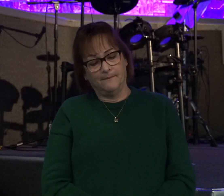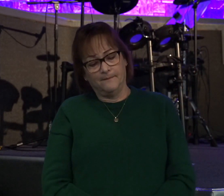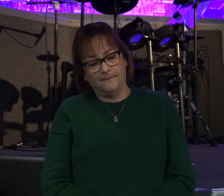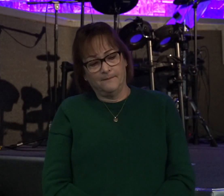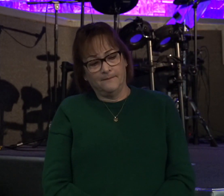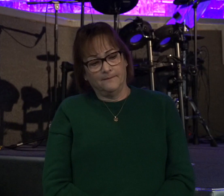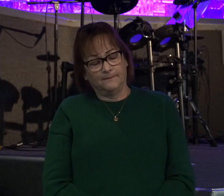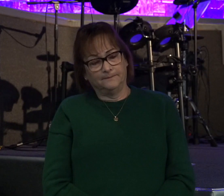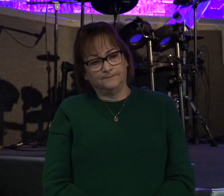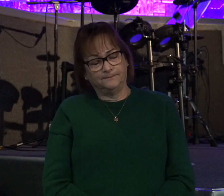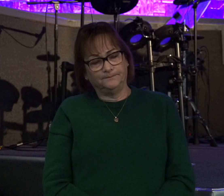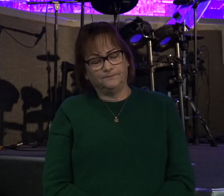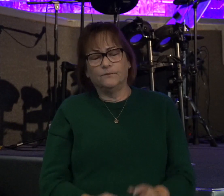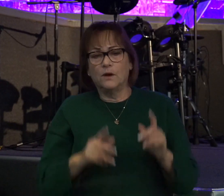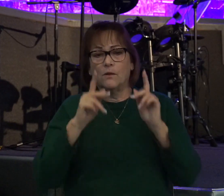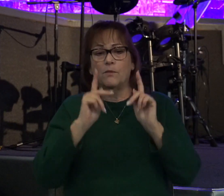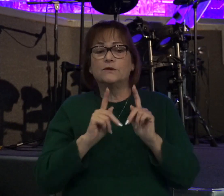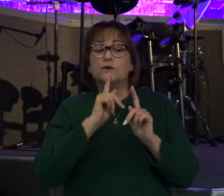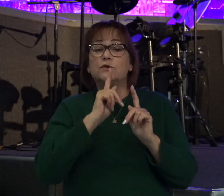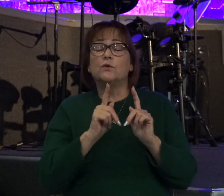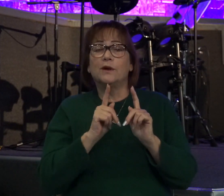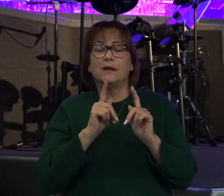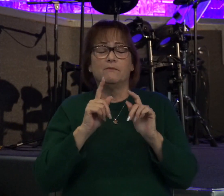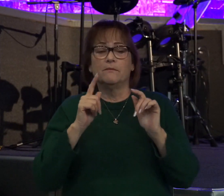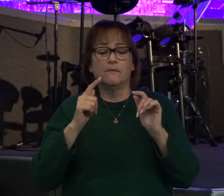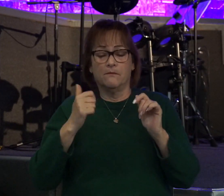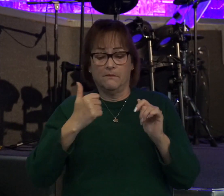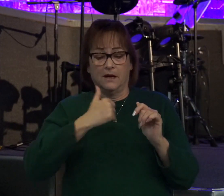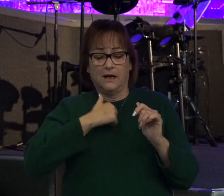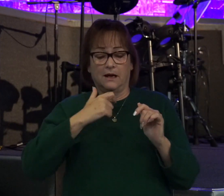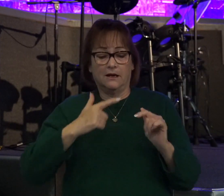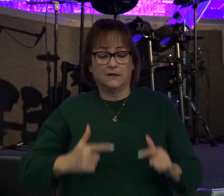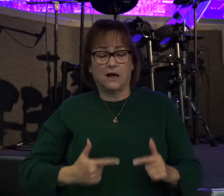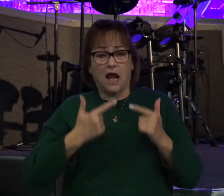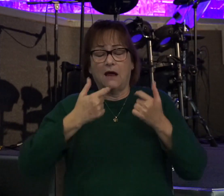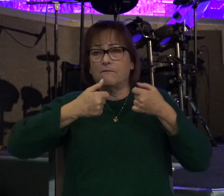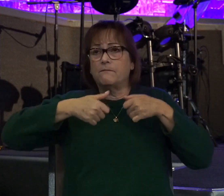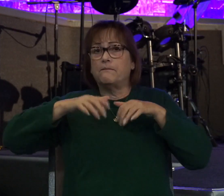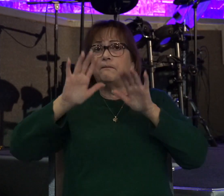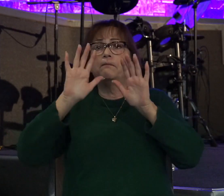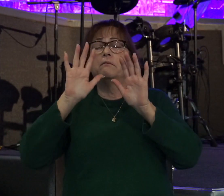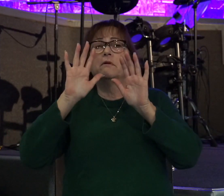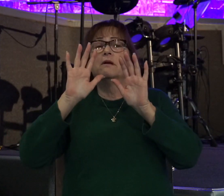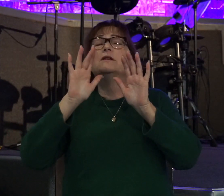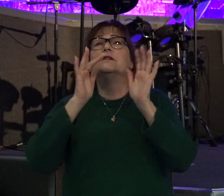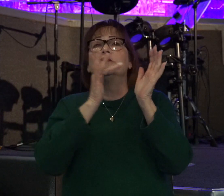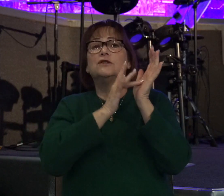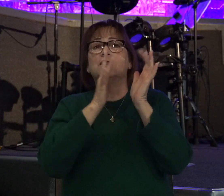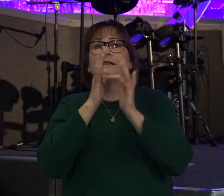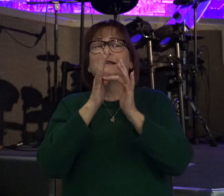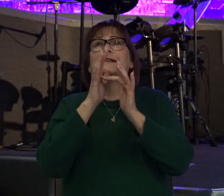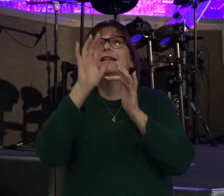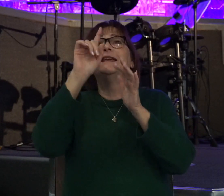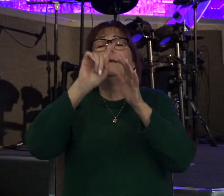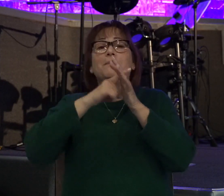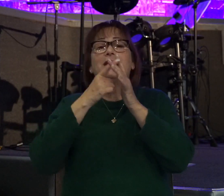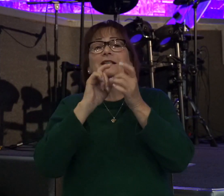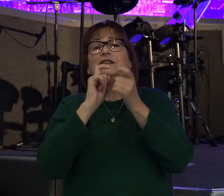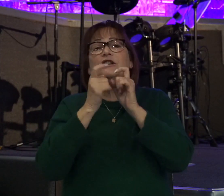And when a person truly gives their life to Jesus, he begins to change your life. The things that you were